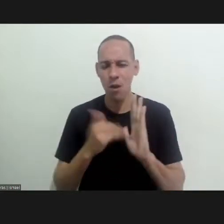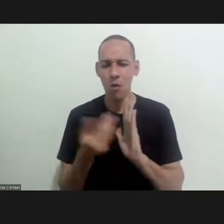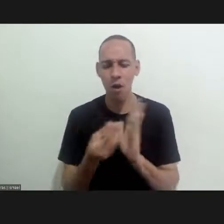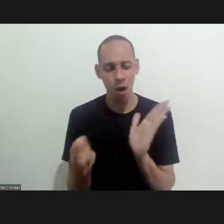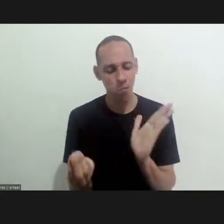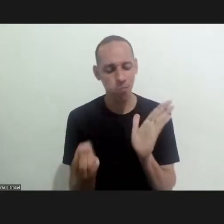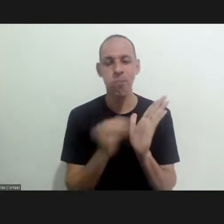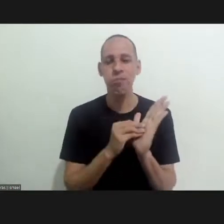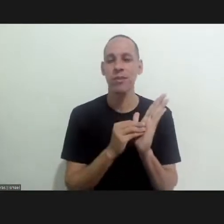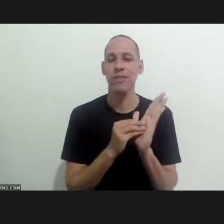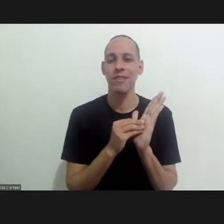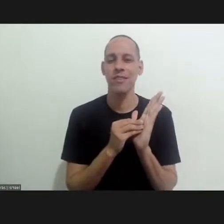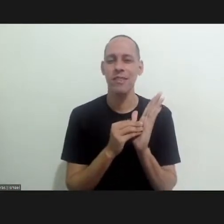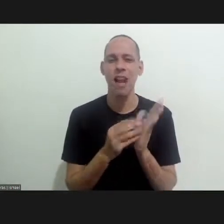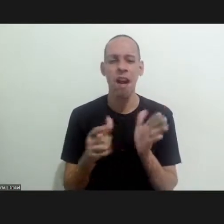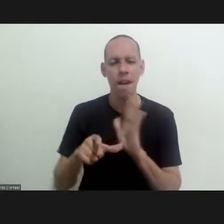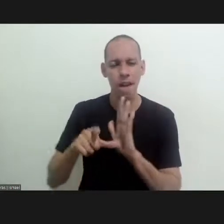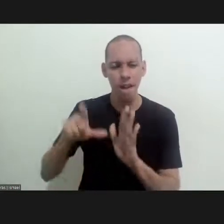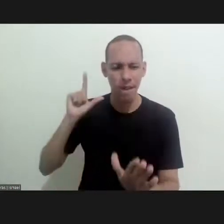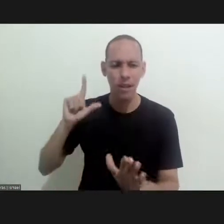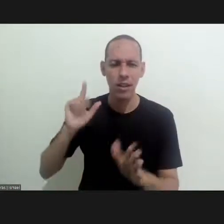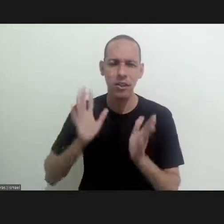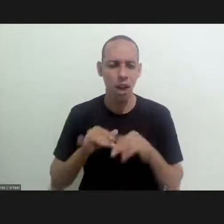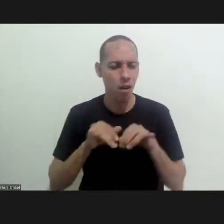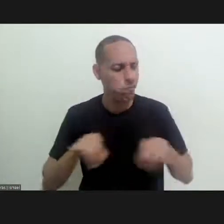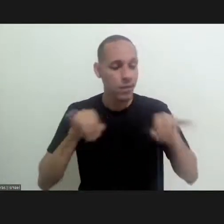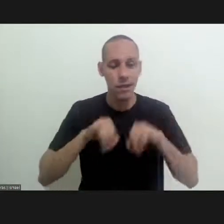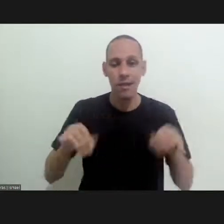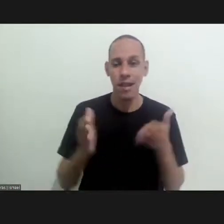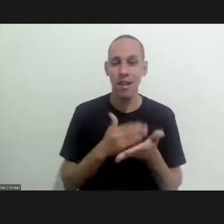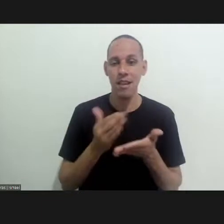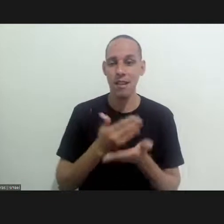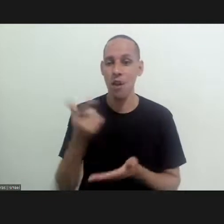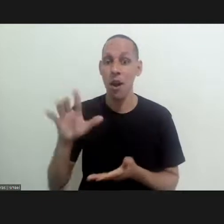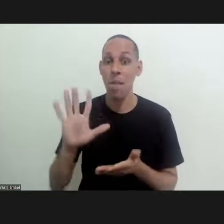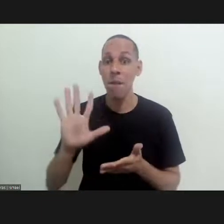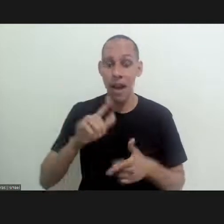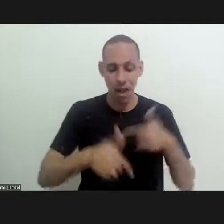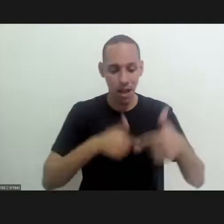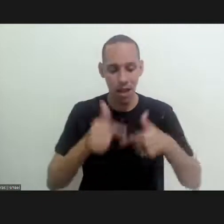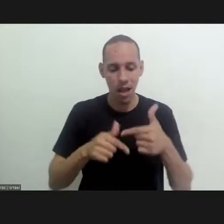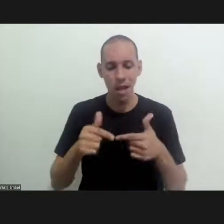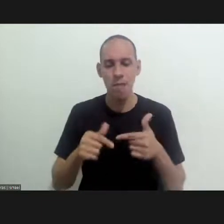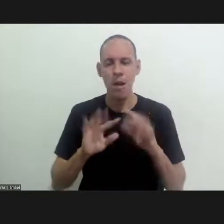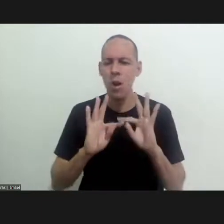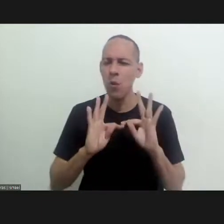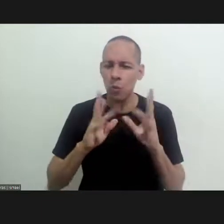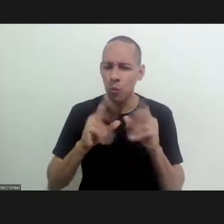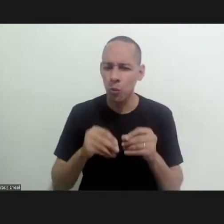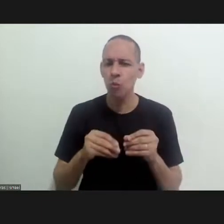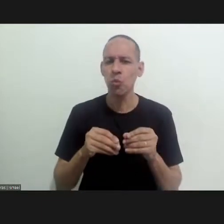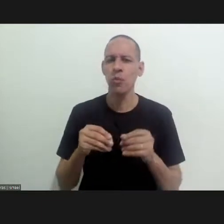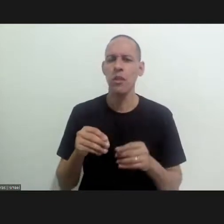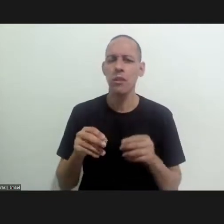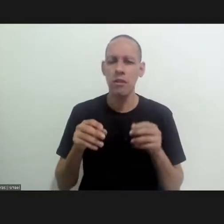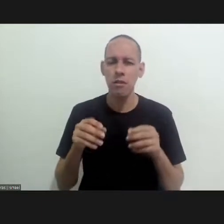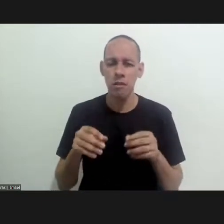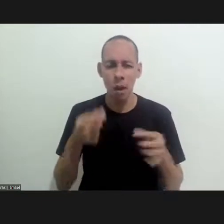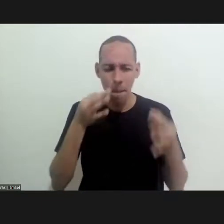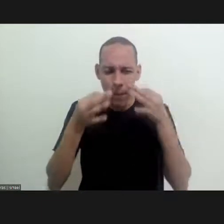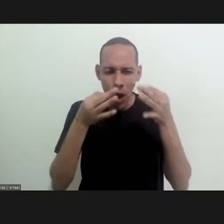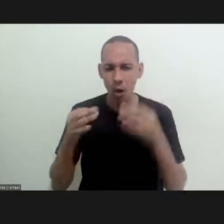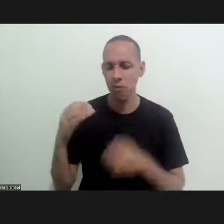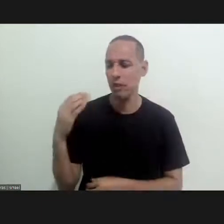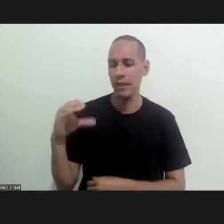all of that work he had already pre-promoted this in another journal but the true uh journal from the